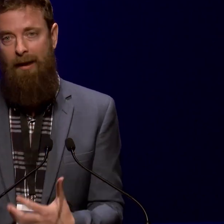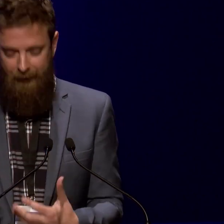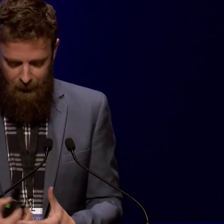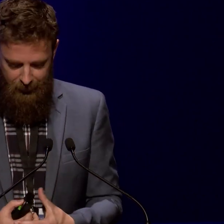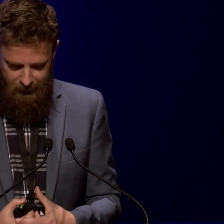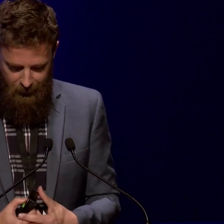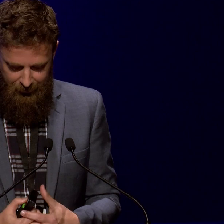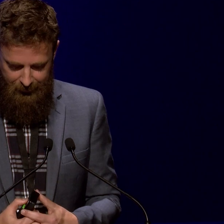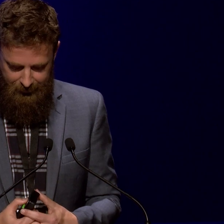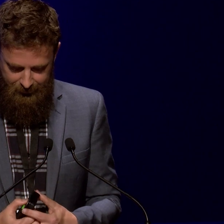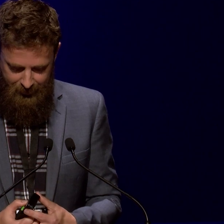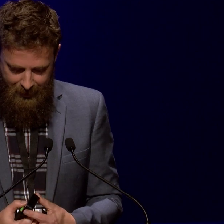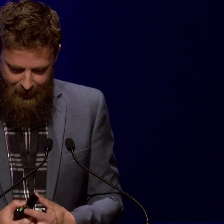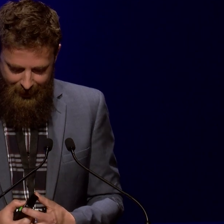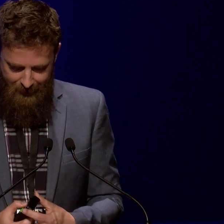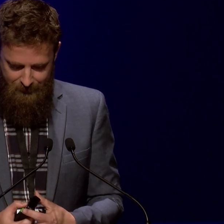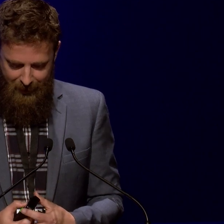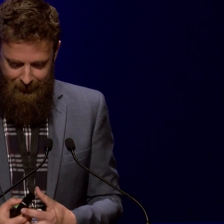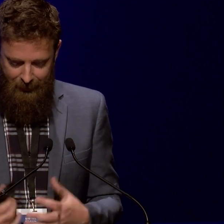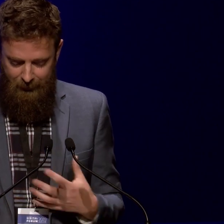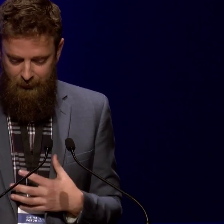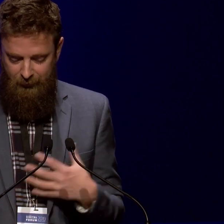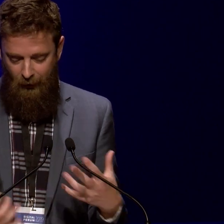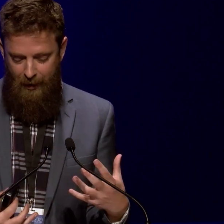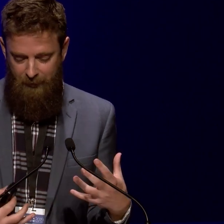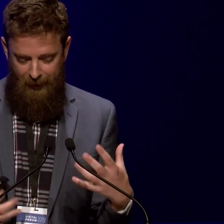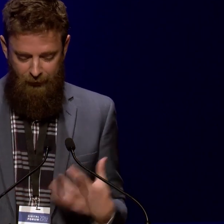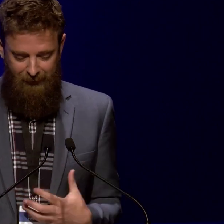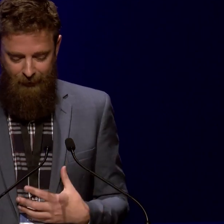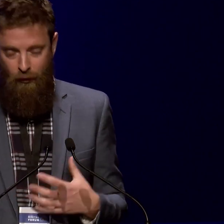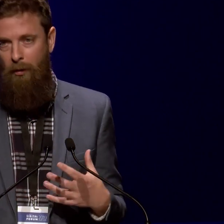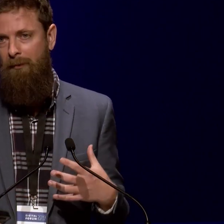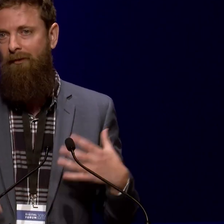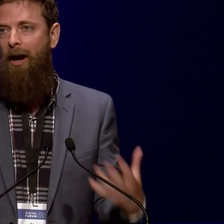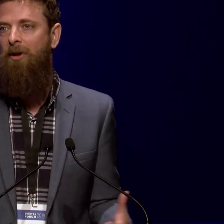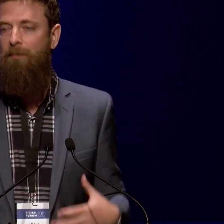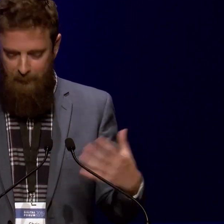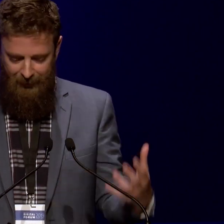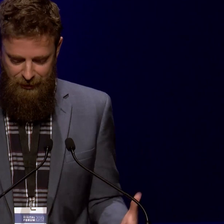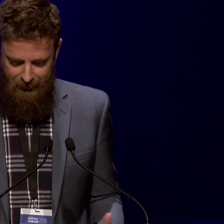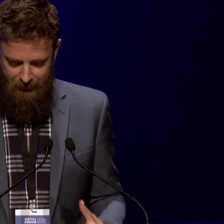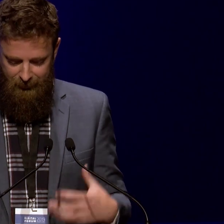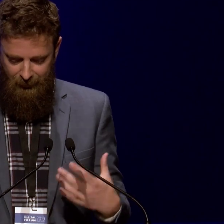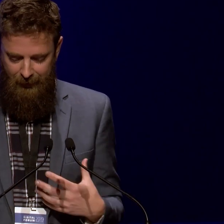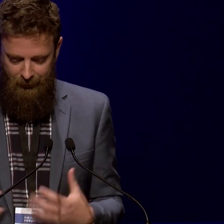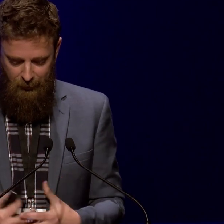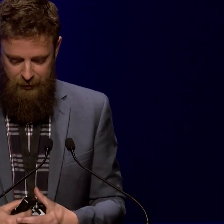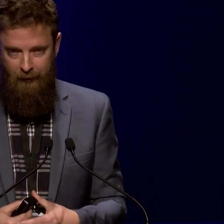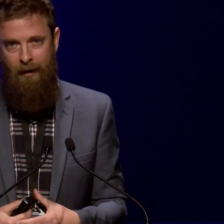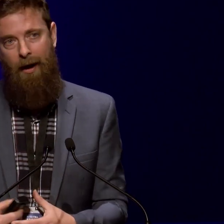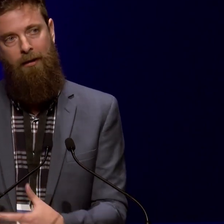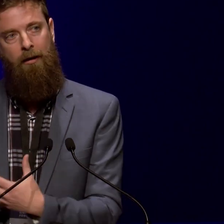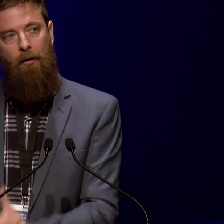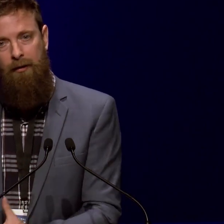the deputy editor on the Historical Atlas, and it describes the country's landforms, environments, populations, society, and